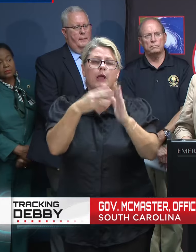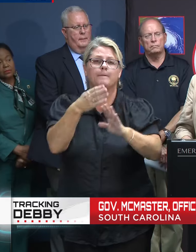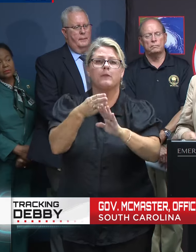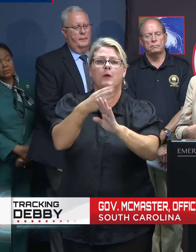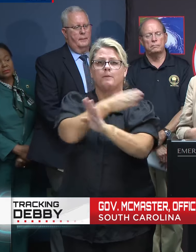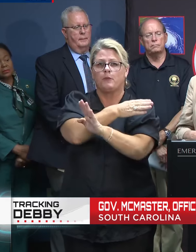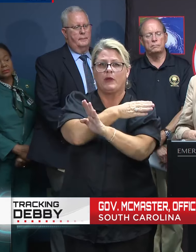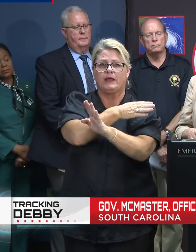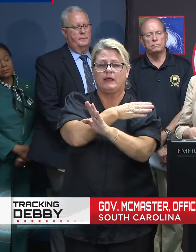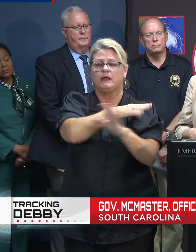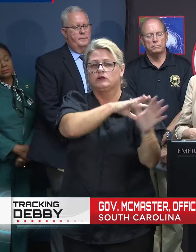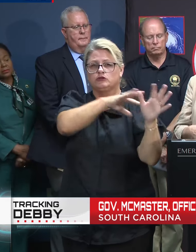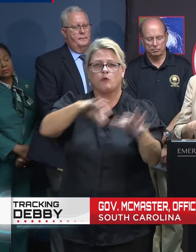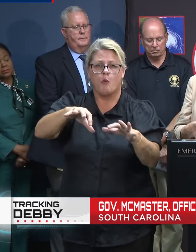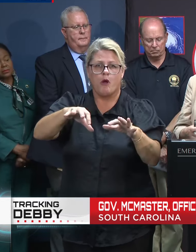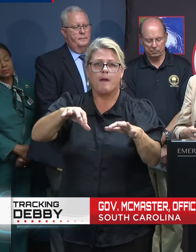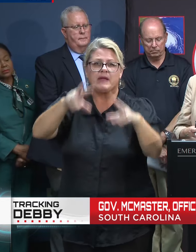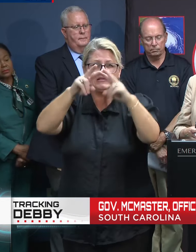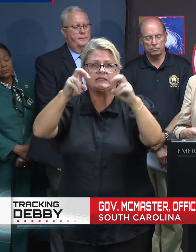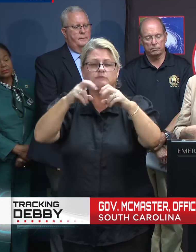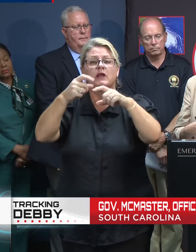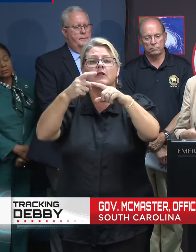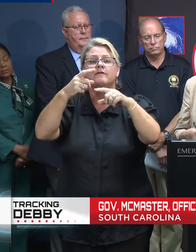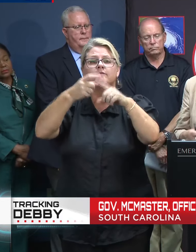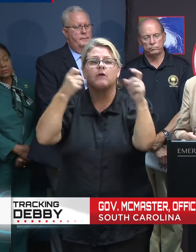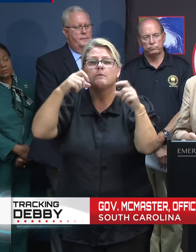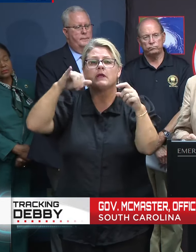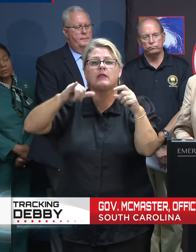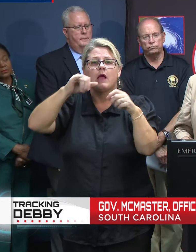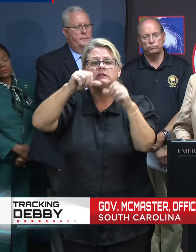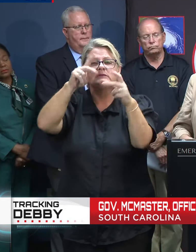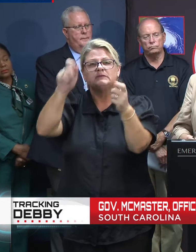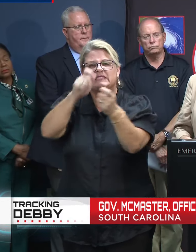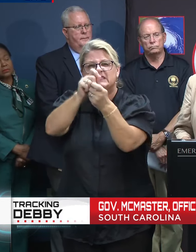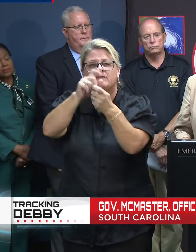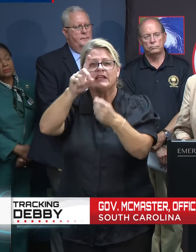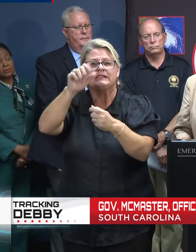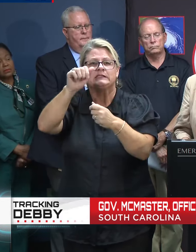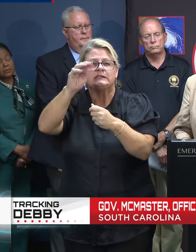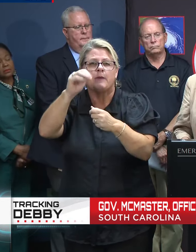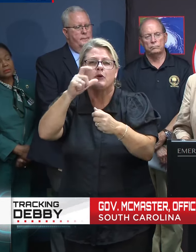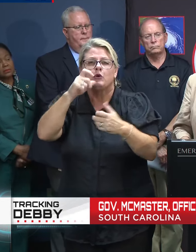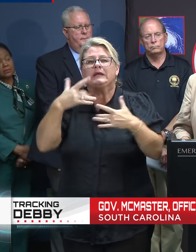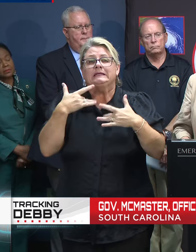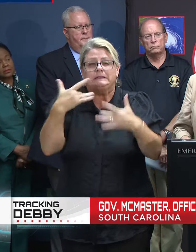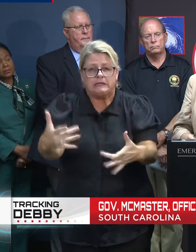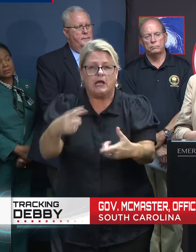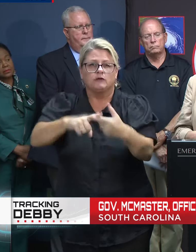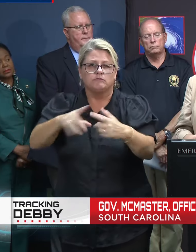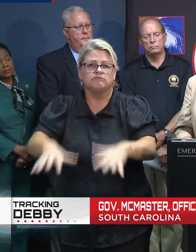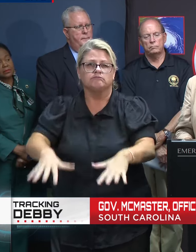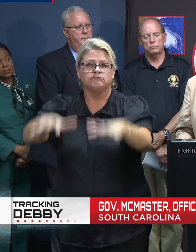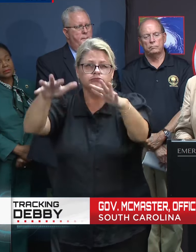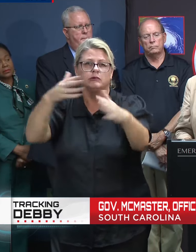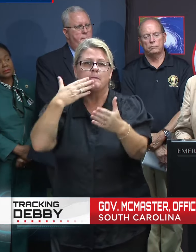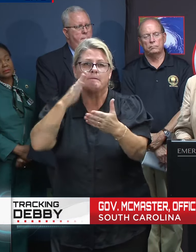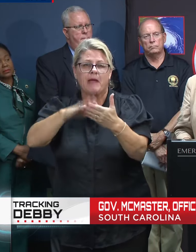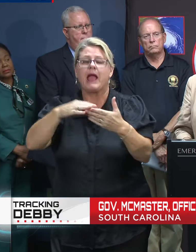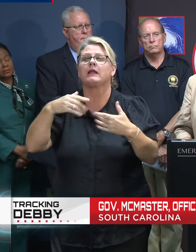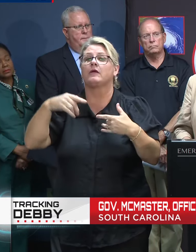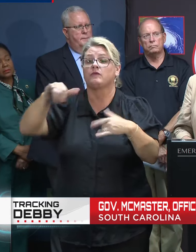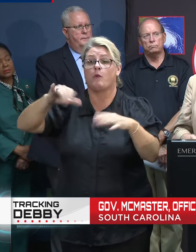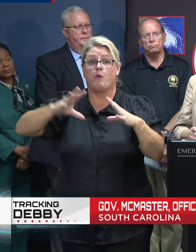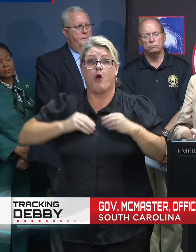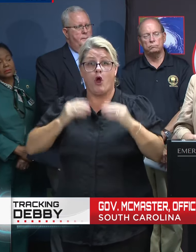of some dams that we felt like might be vulnerable to this type of intense storm, and we're working with the owners to